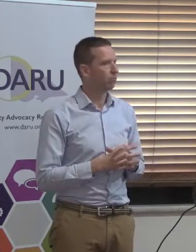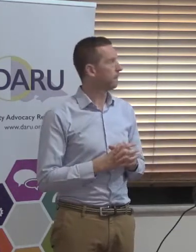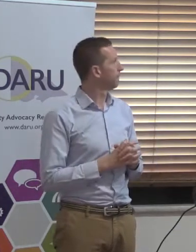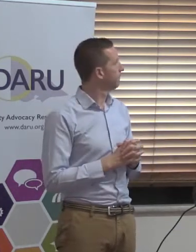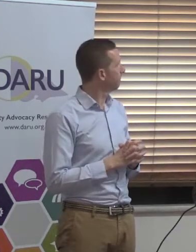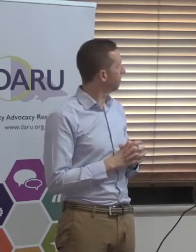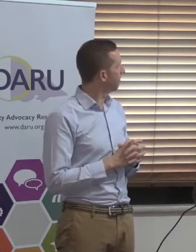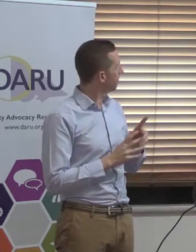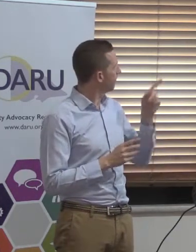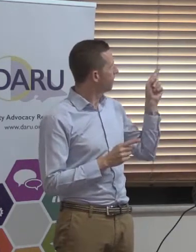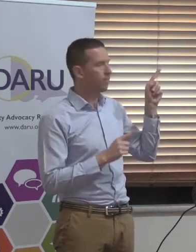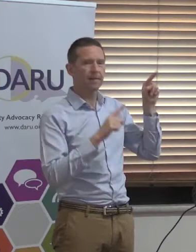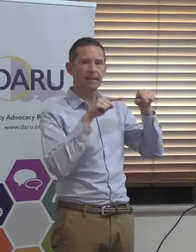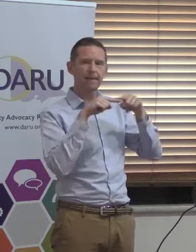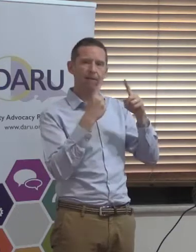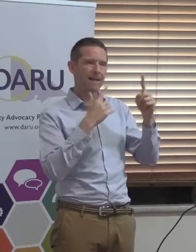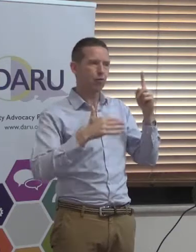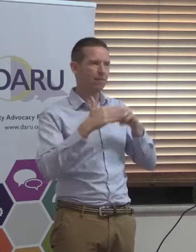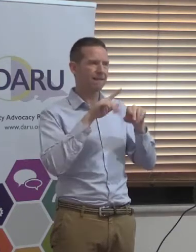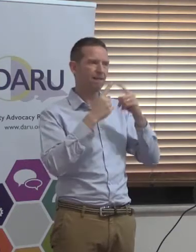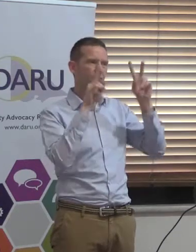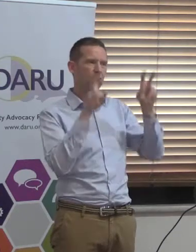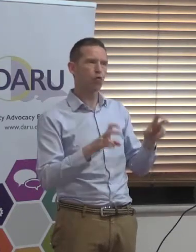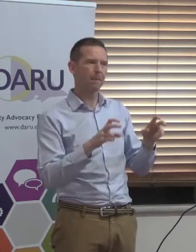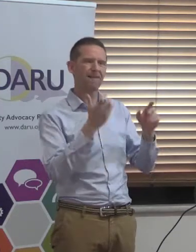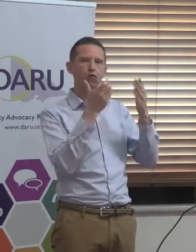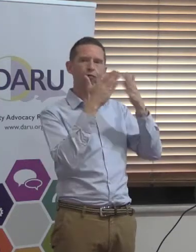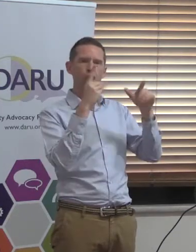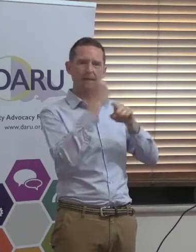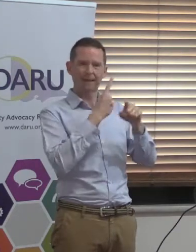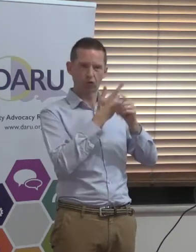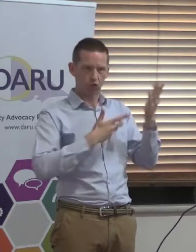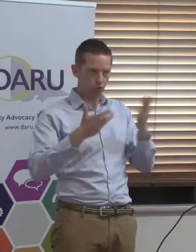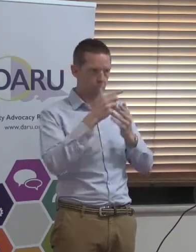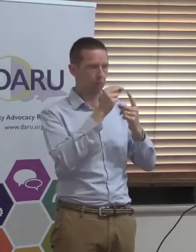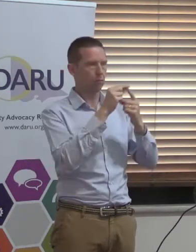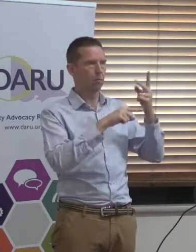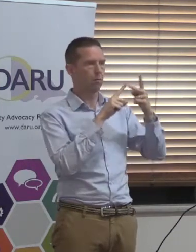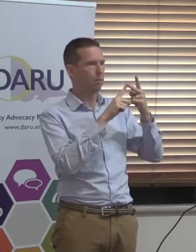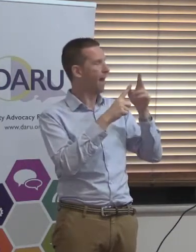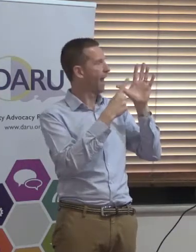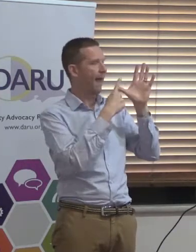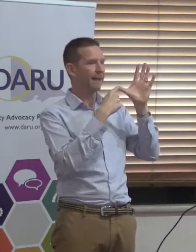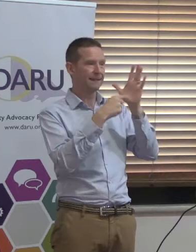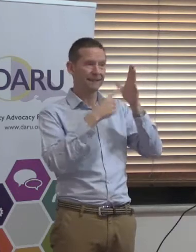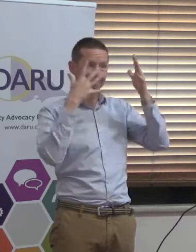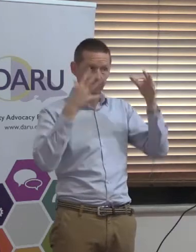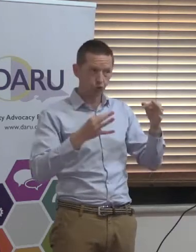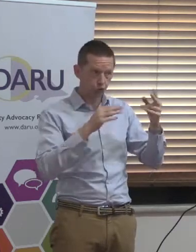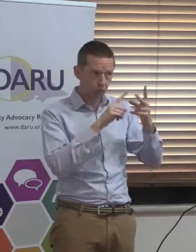Yep. So, there's various areas about topics. So, we've got general discussion, which might be useful. We've got things like AAT decisions